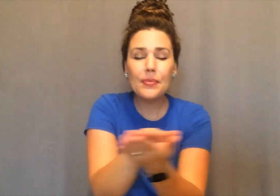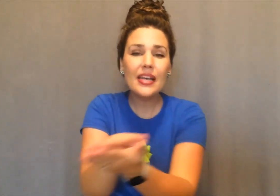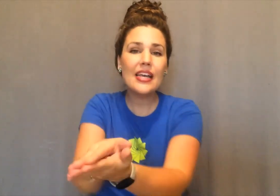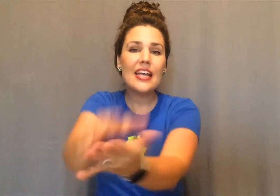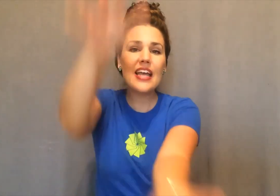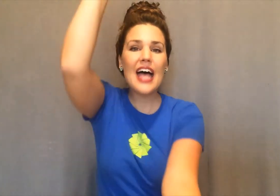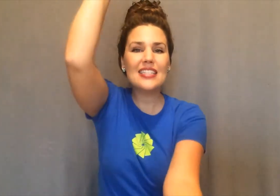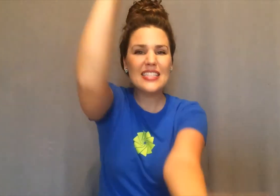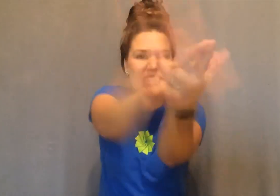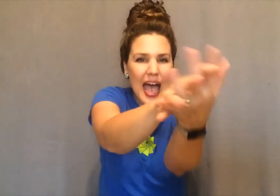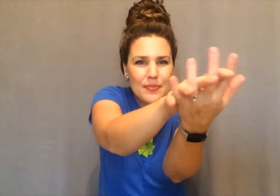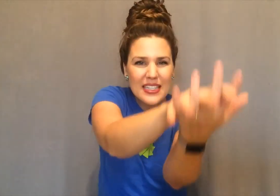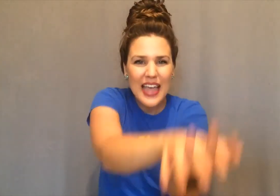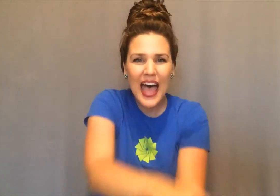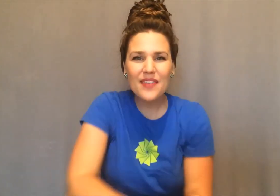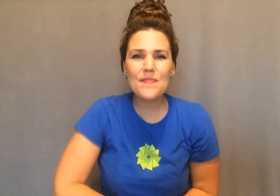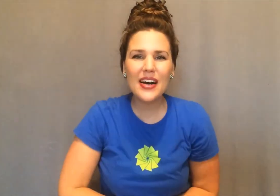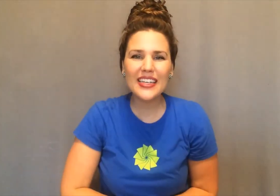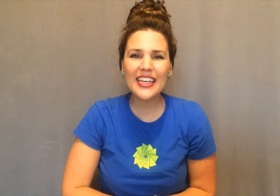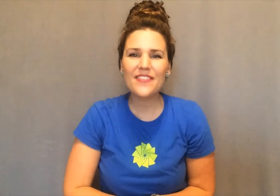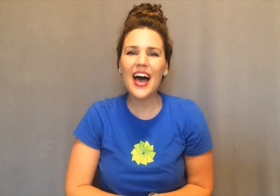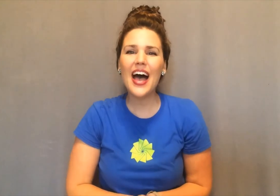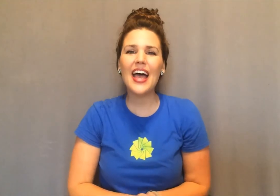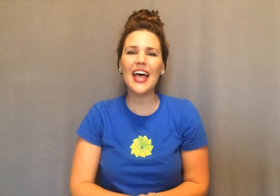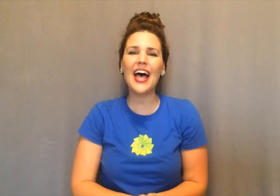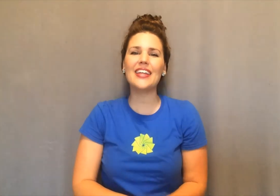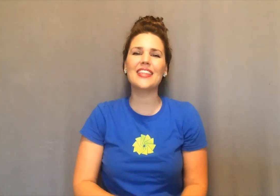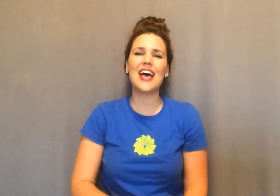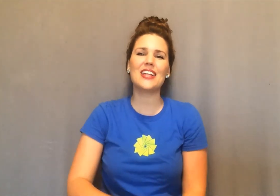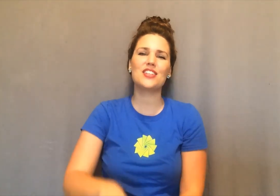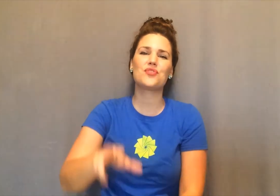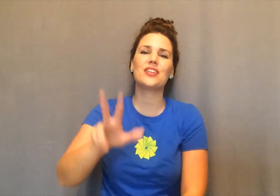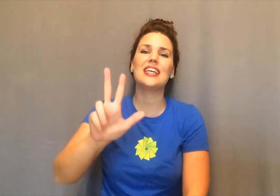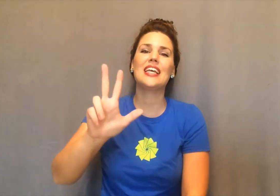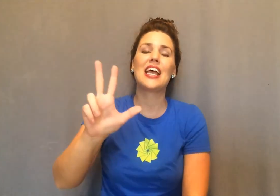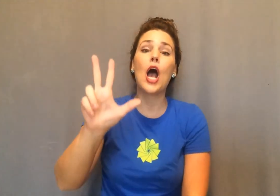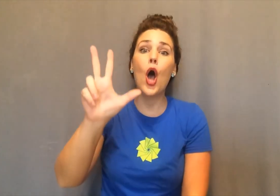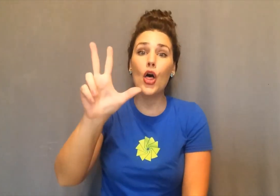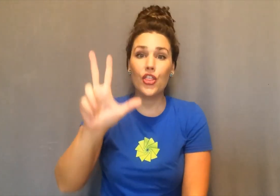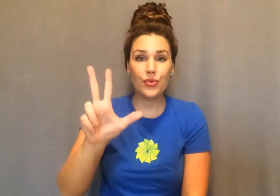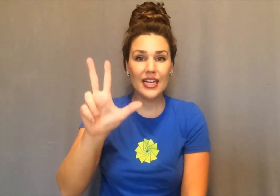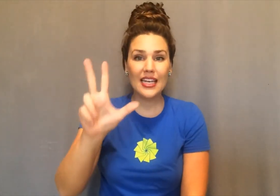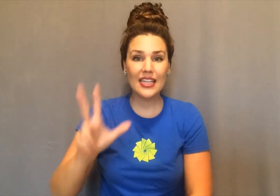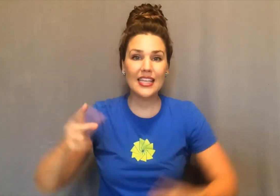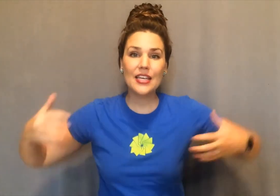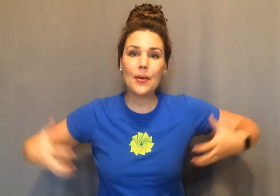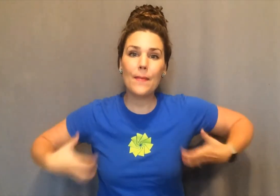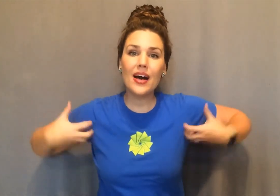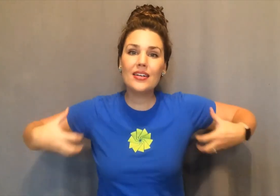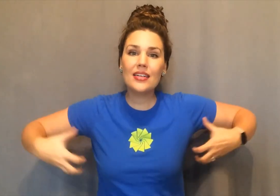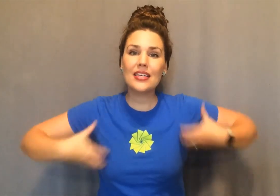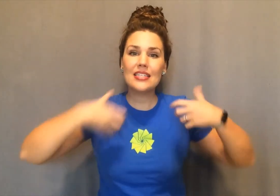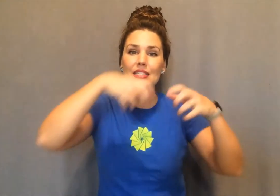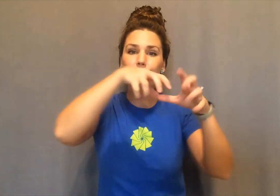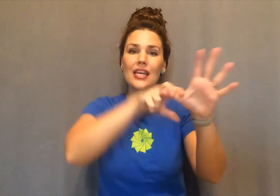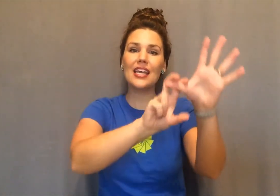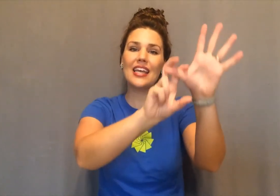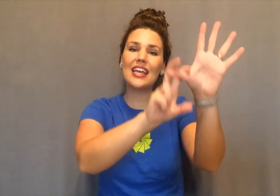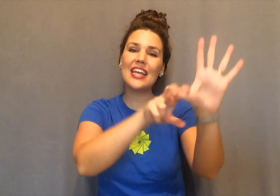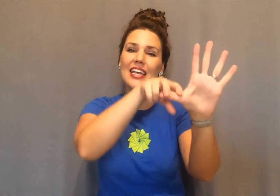be. And snaps that monkey right out of that tree. Three little monkeys swinging in